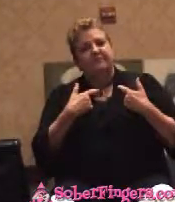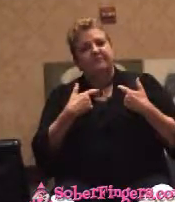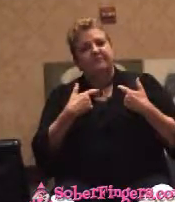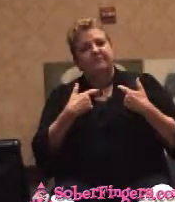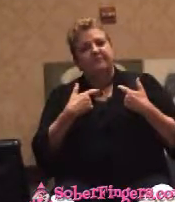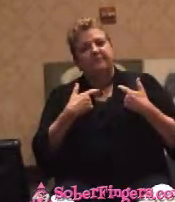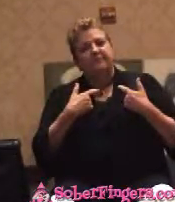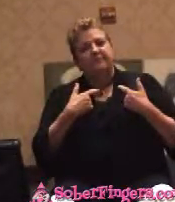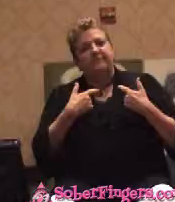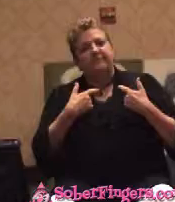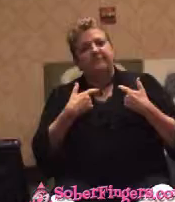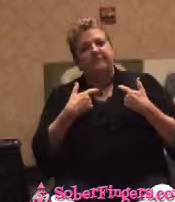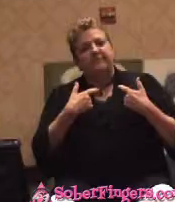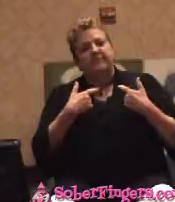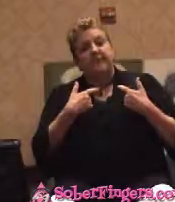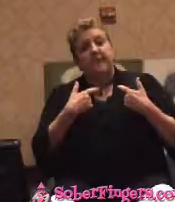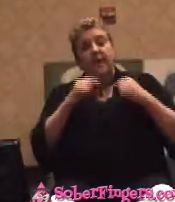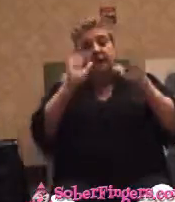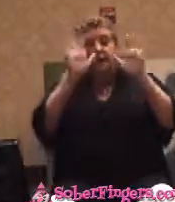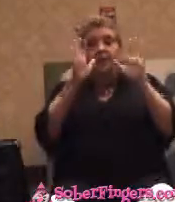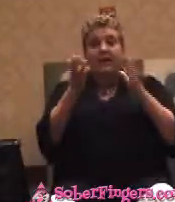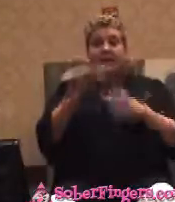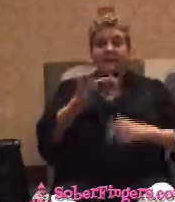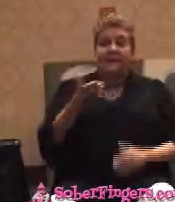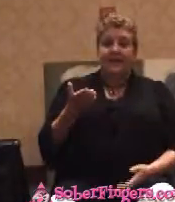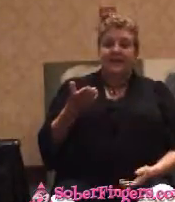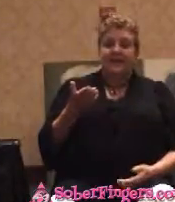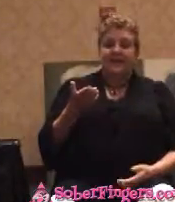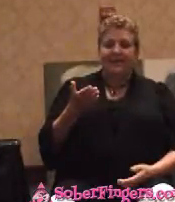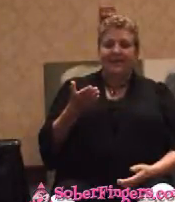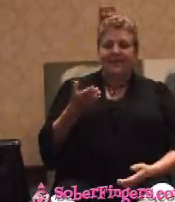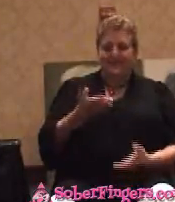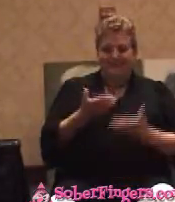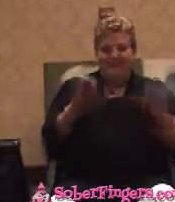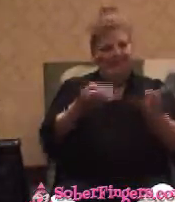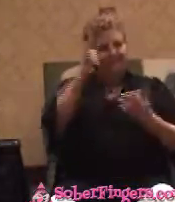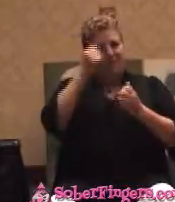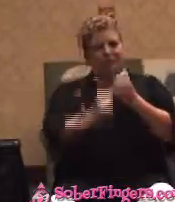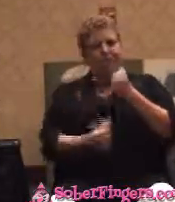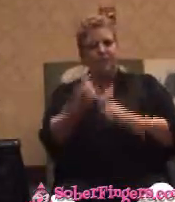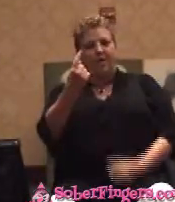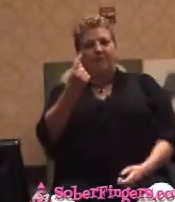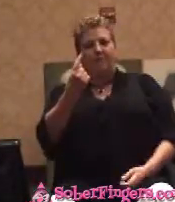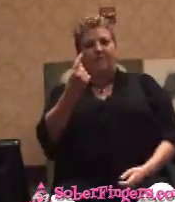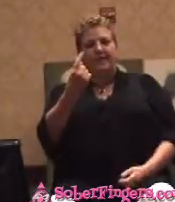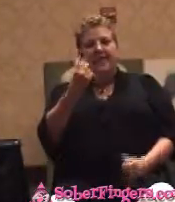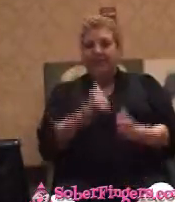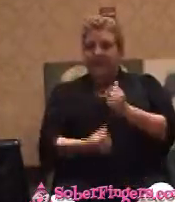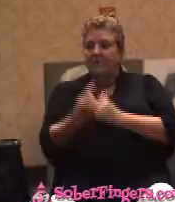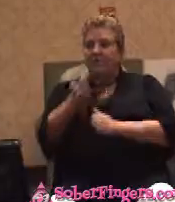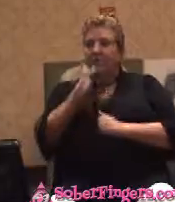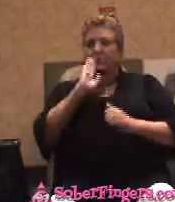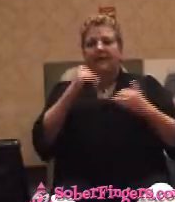And the greatest thing about him is that he's available to everyone. And everyone will have an opportunity to find him.